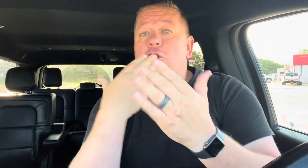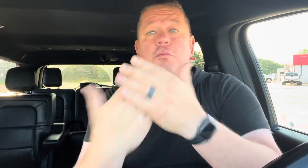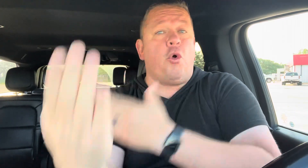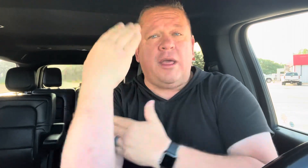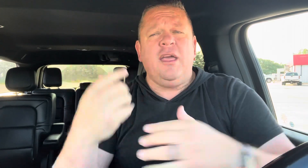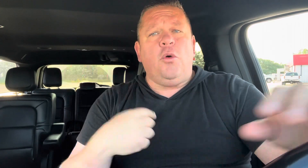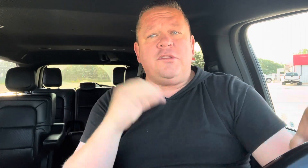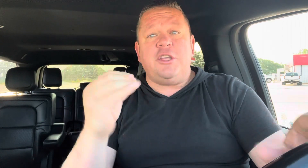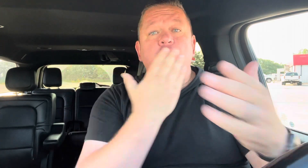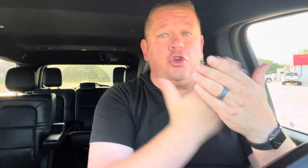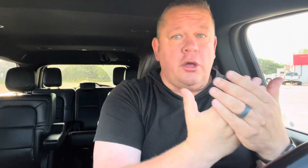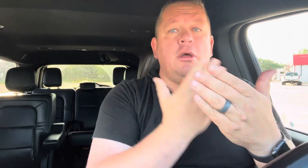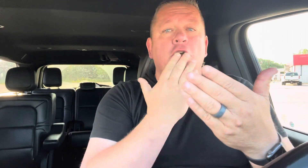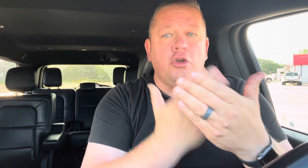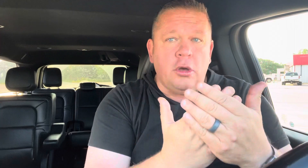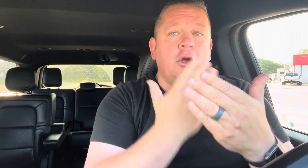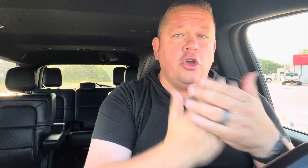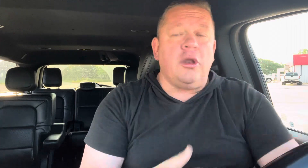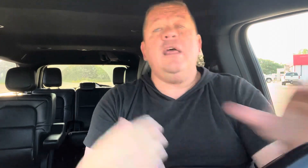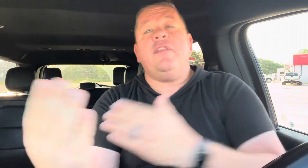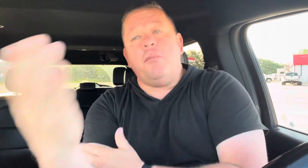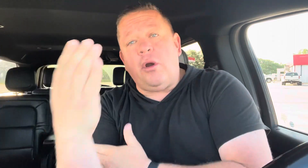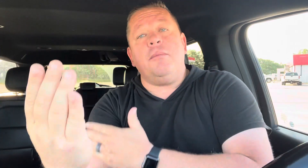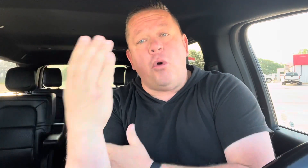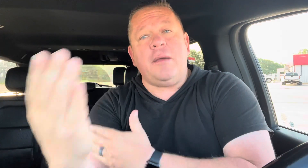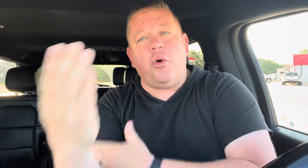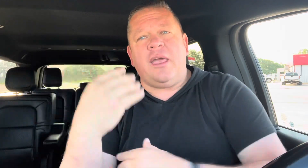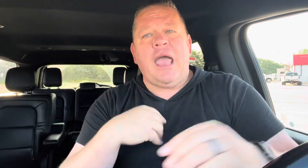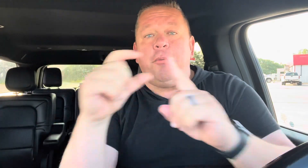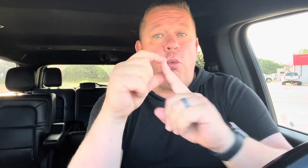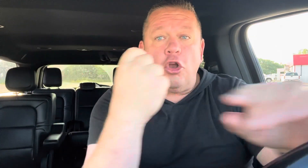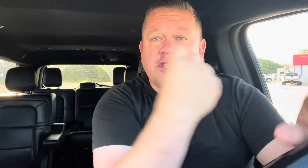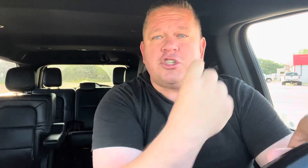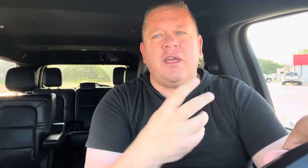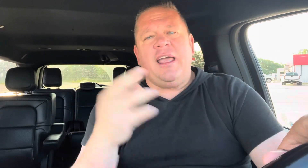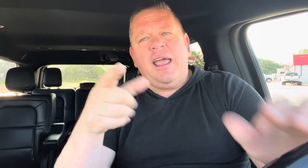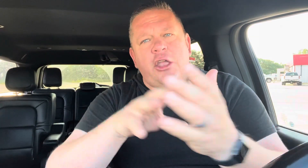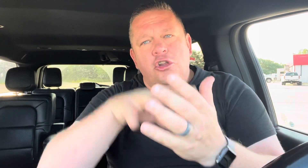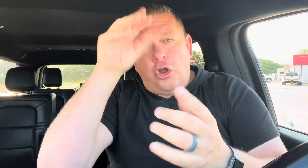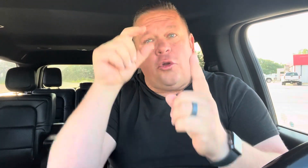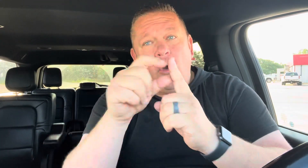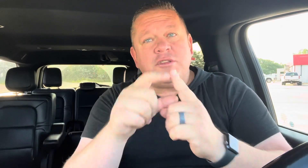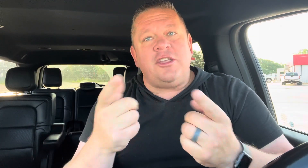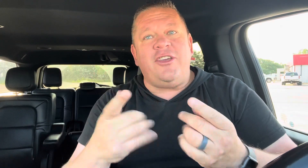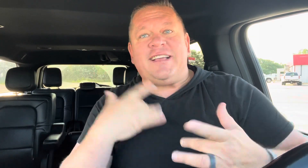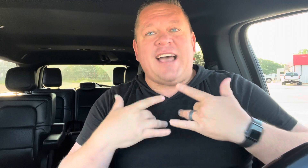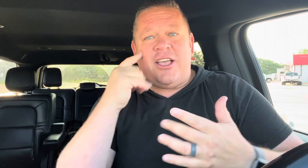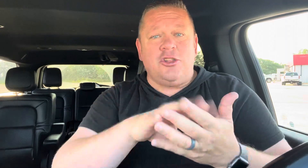Good morning. We'll teach you good, good, good. And morning, morning, morning. And we'll put words on the screen. And you learn the words and you get excited because you